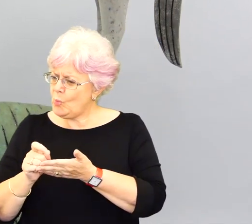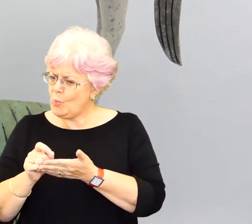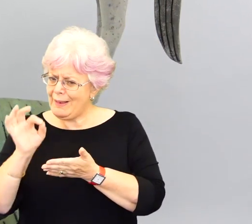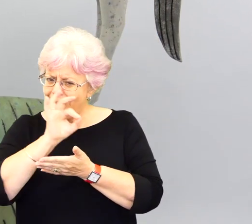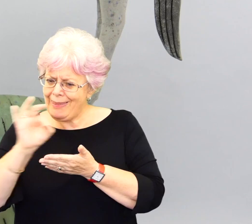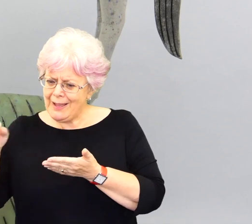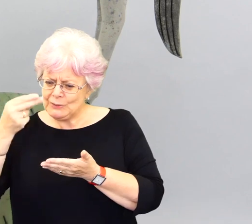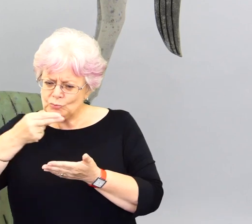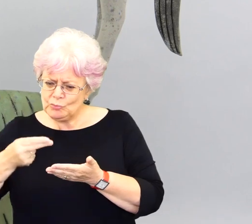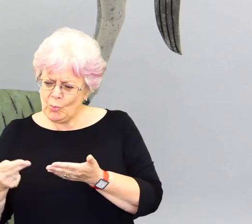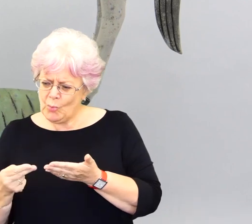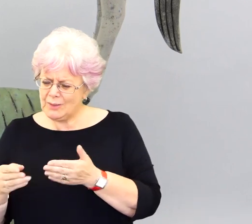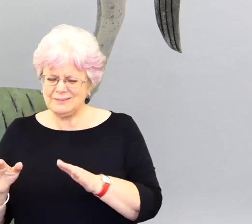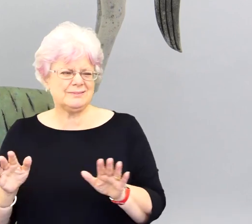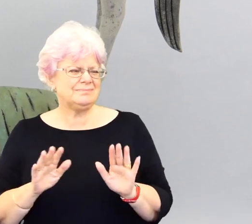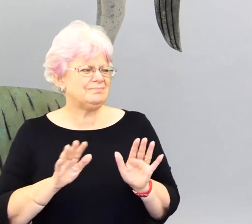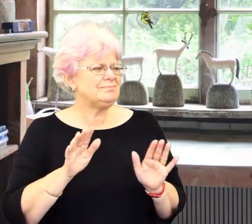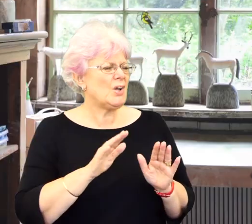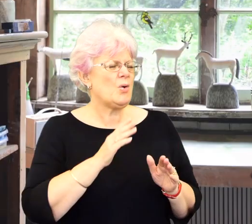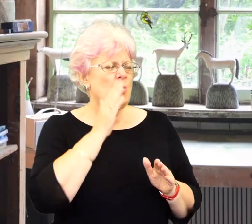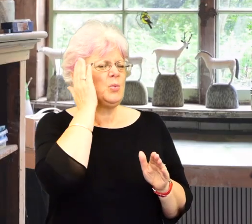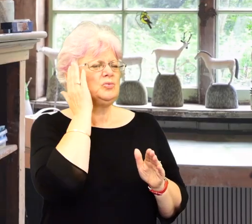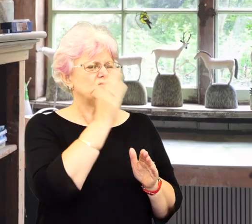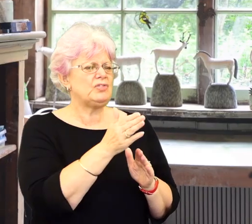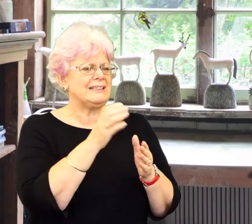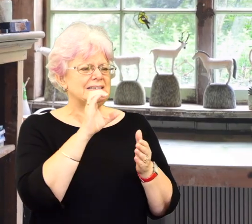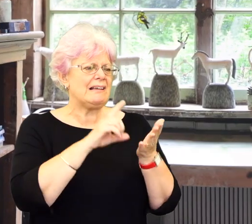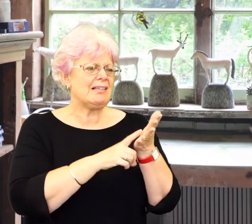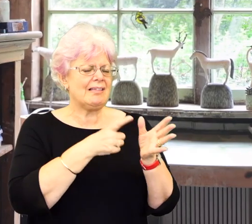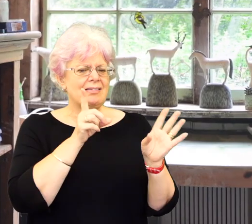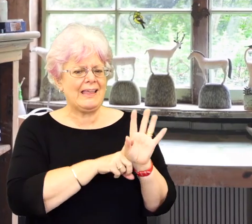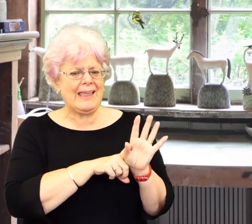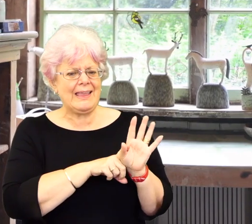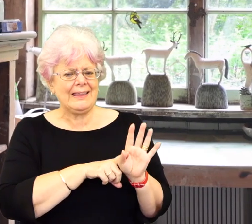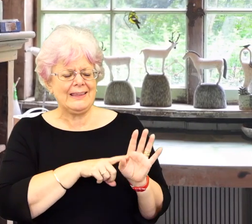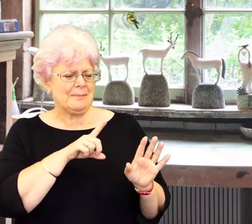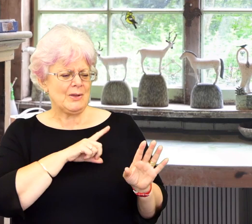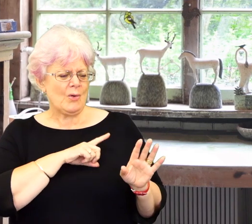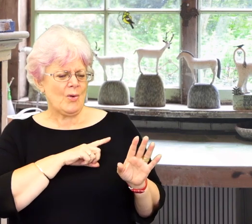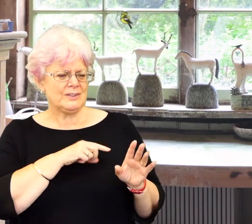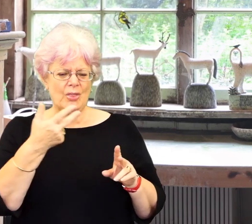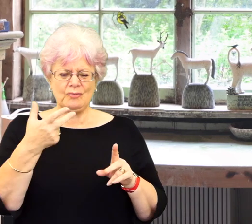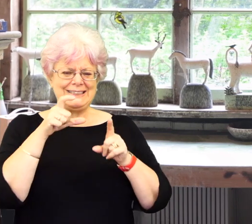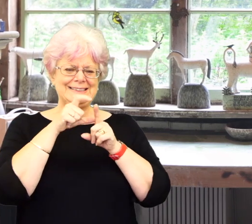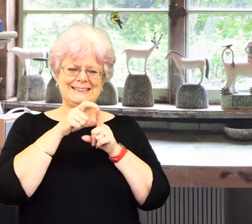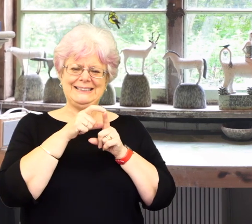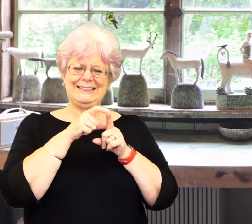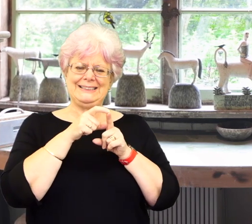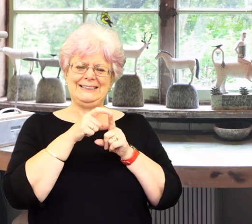paper, pencil drawing? too much. I find it easiest to go straight to the clay, because it's, well, the thing is, because it's a, it's a 3D